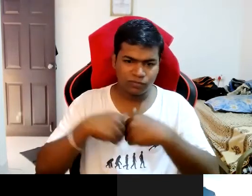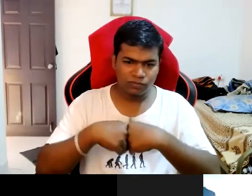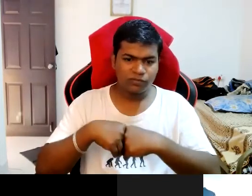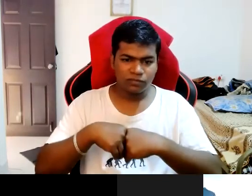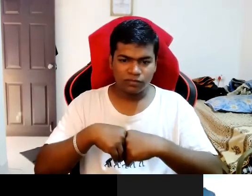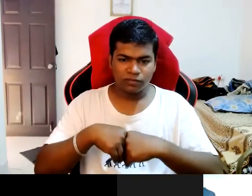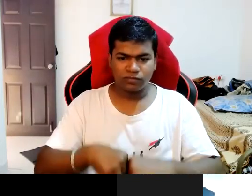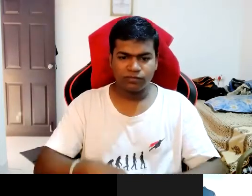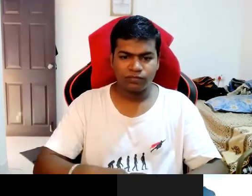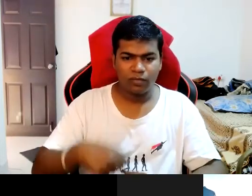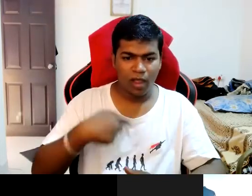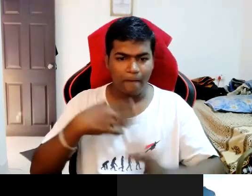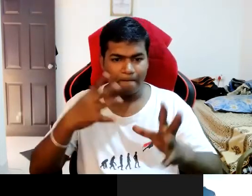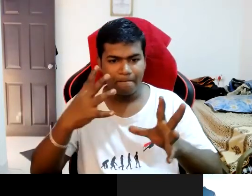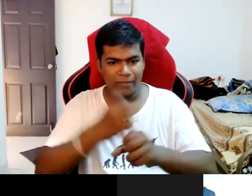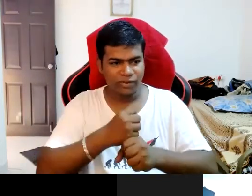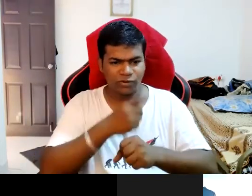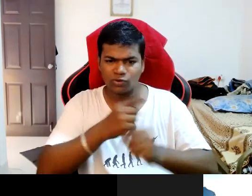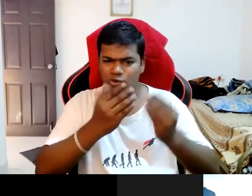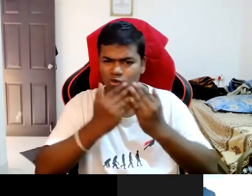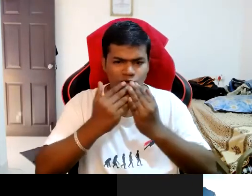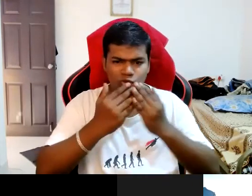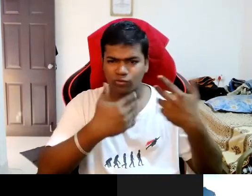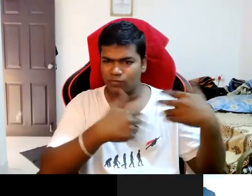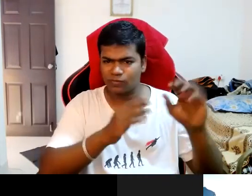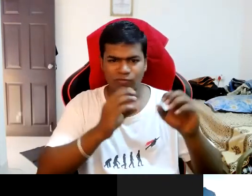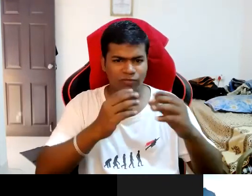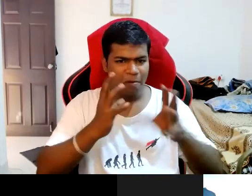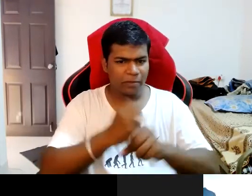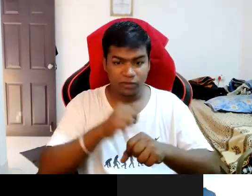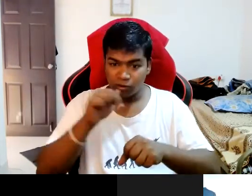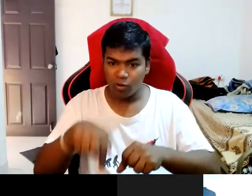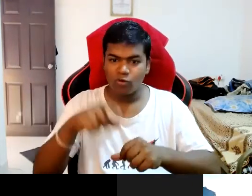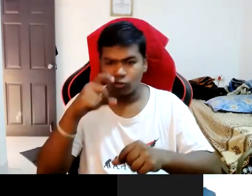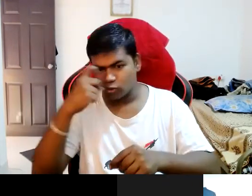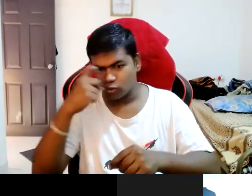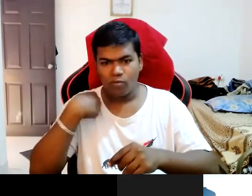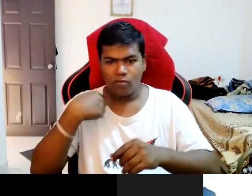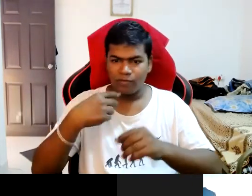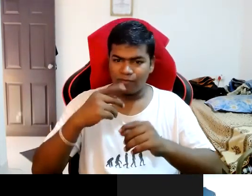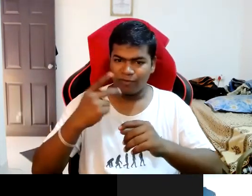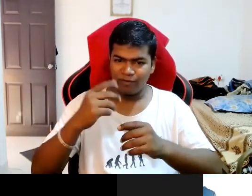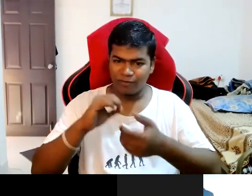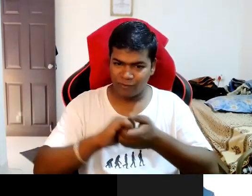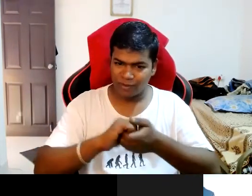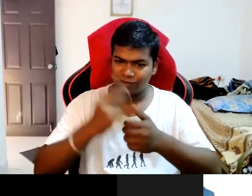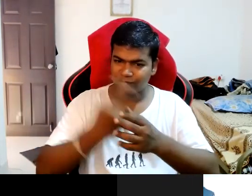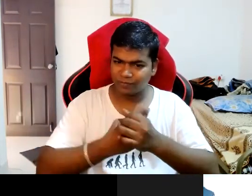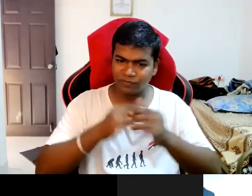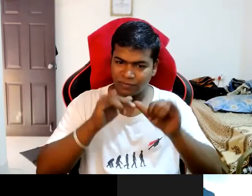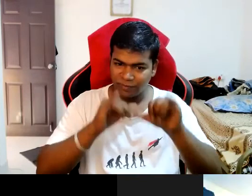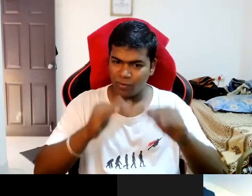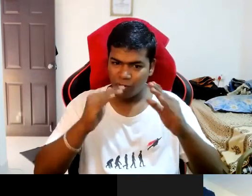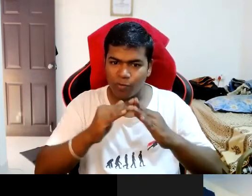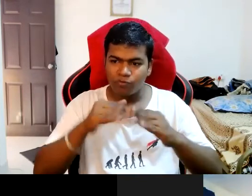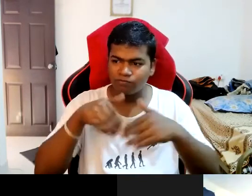my childhood and it became one schooling only so I started uh learning to do uh